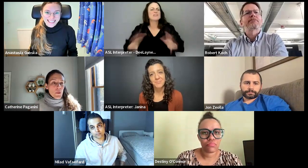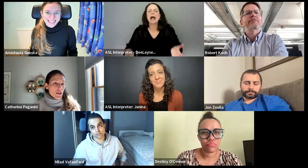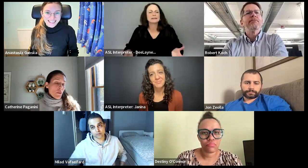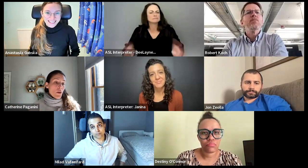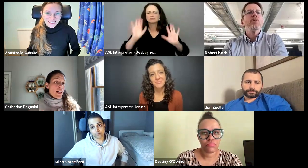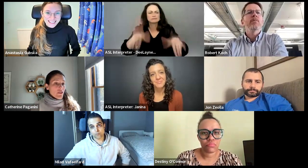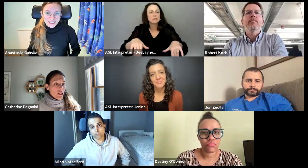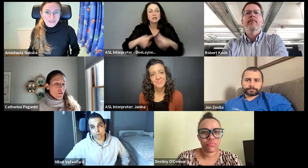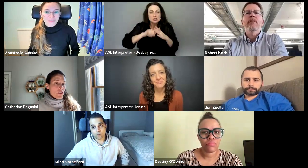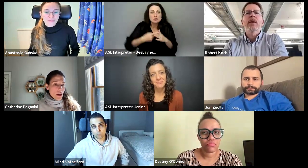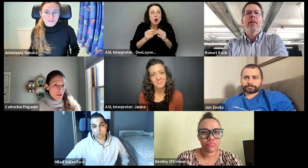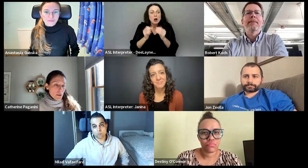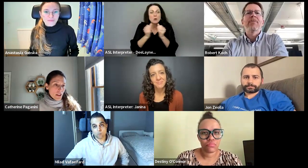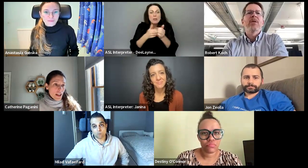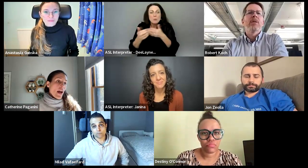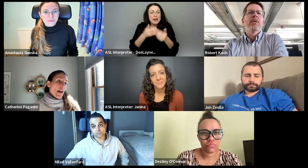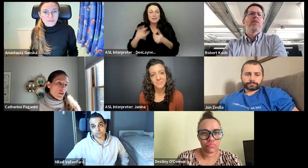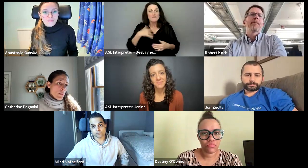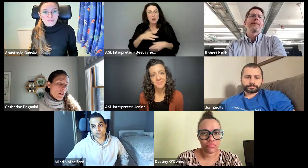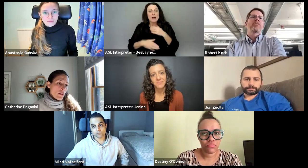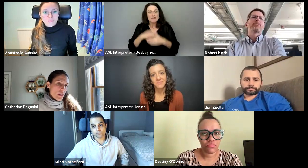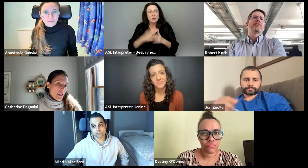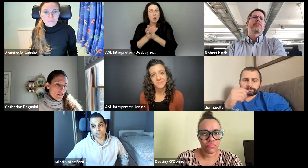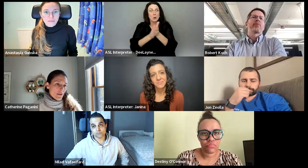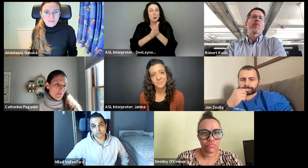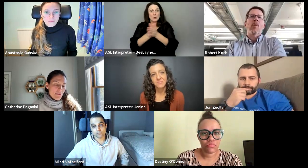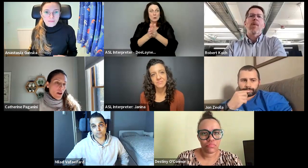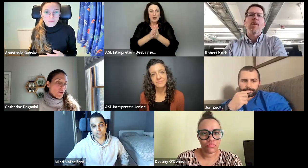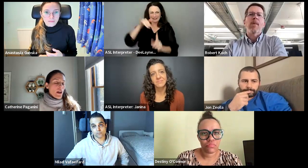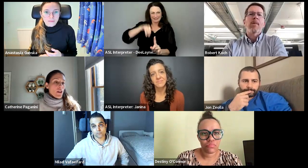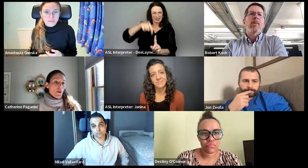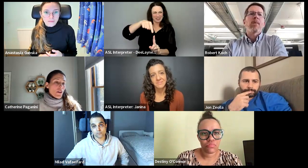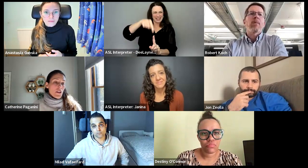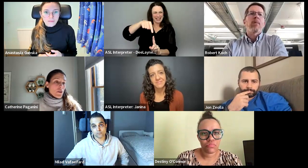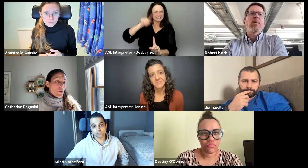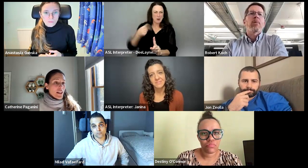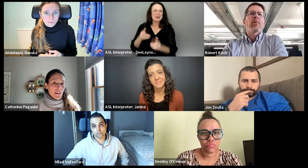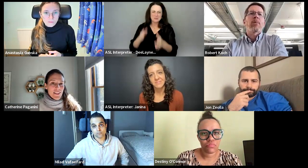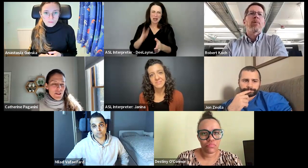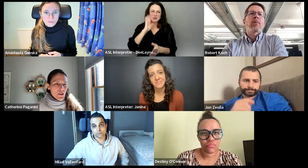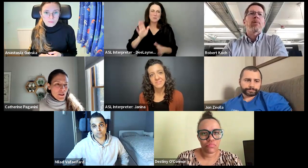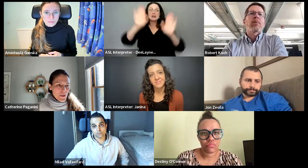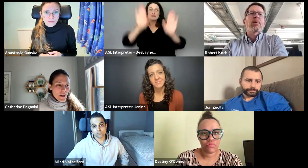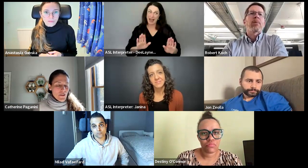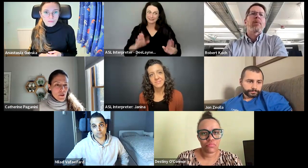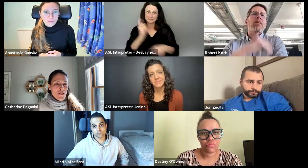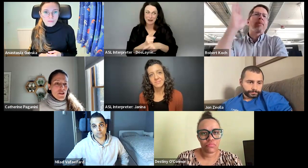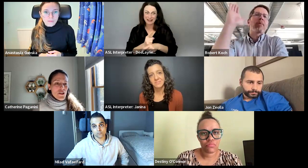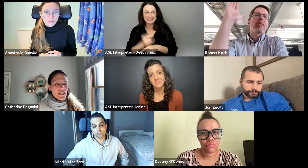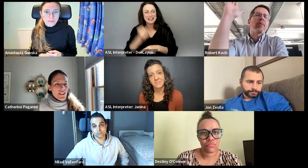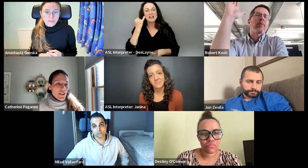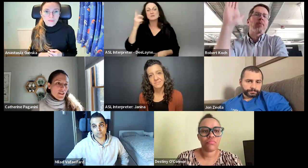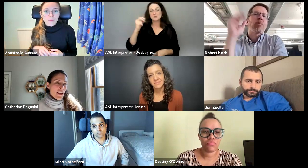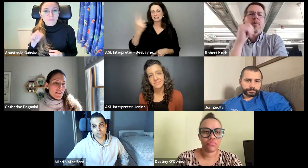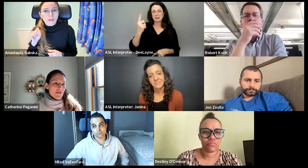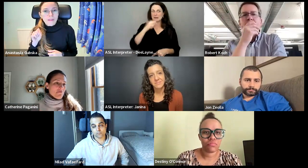we start with whatever you feel comfortable and passionate about, because that's the only way you are going to be great, right? If you're doing something out of your comfort